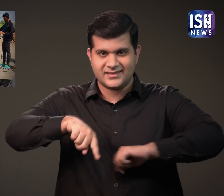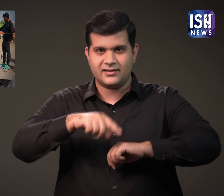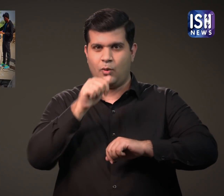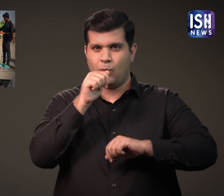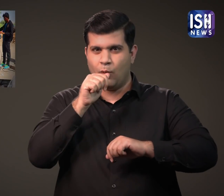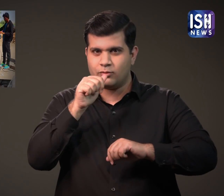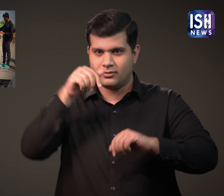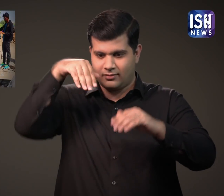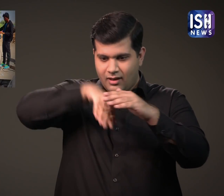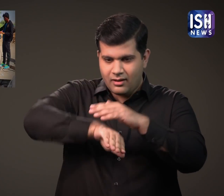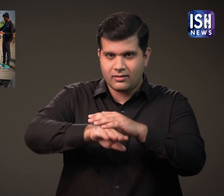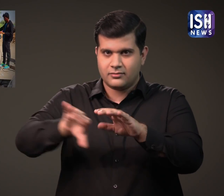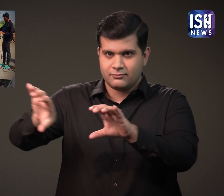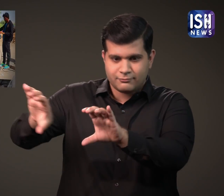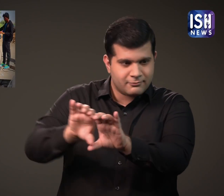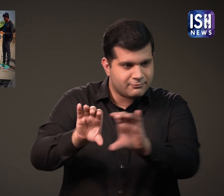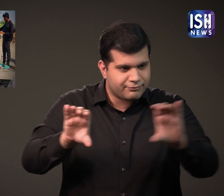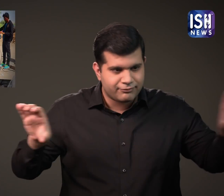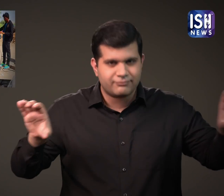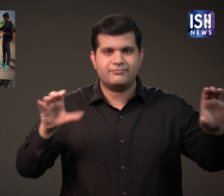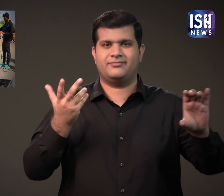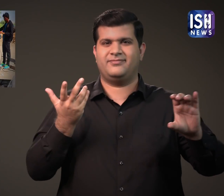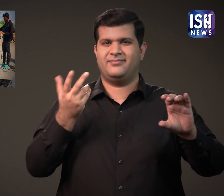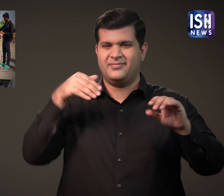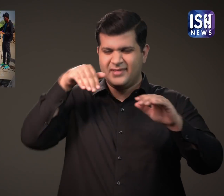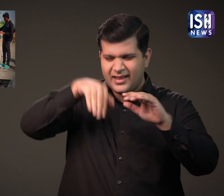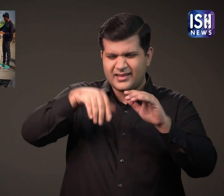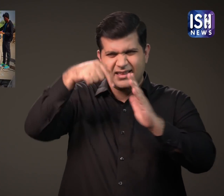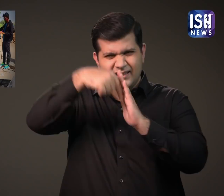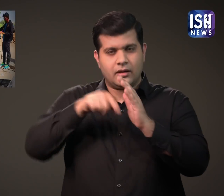Water Supply and Underground Drainage Movement said that,